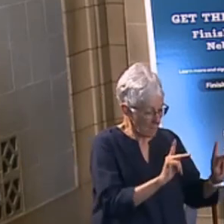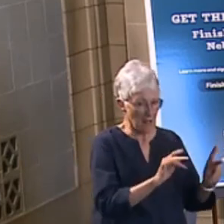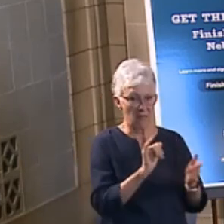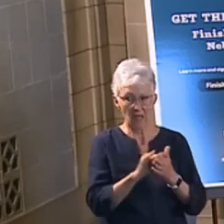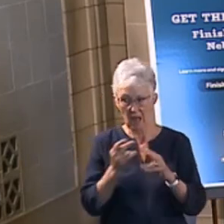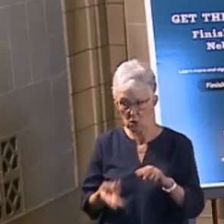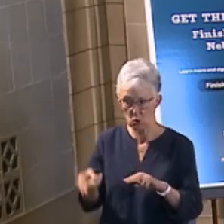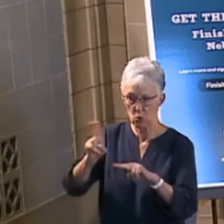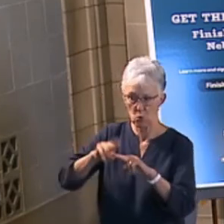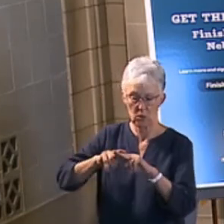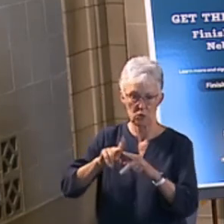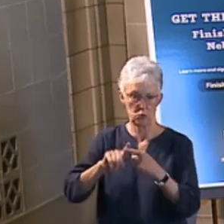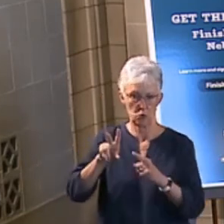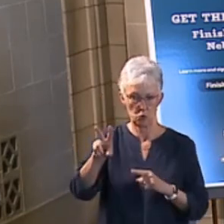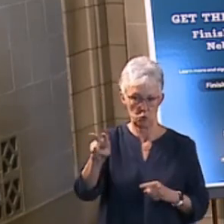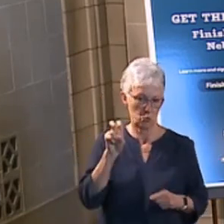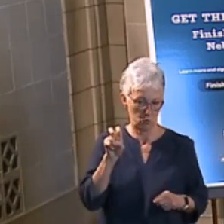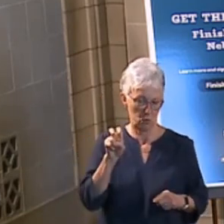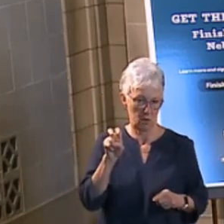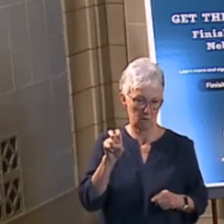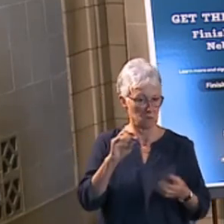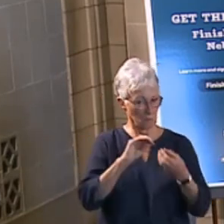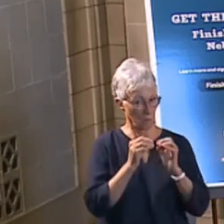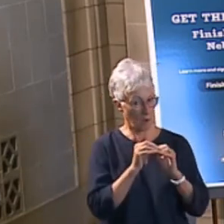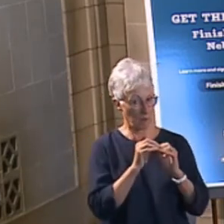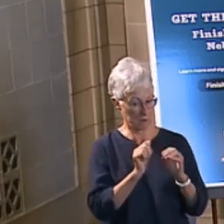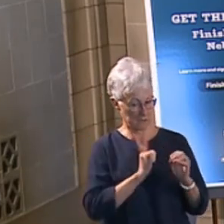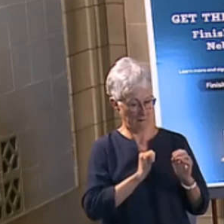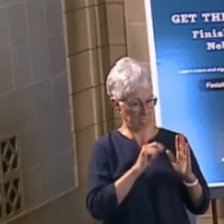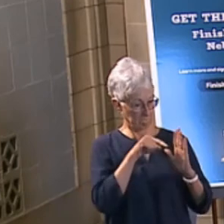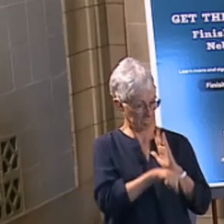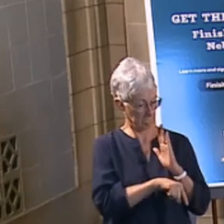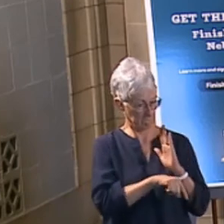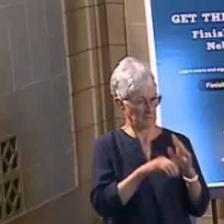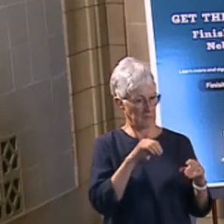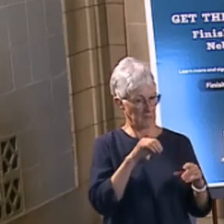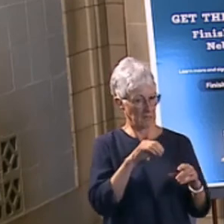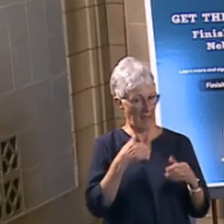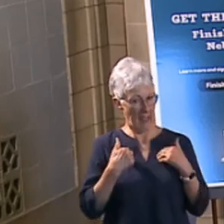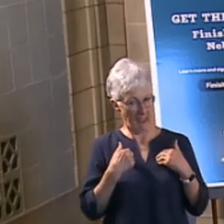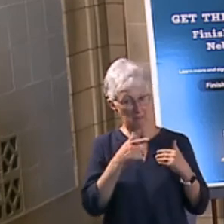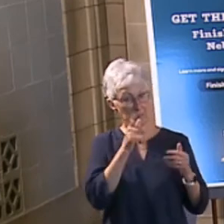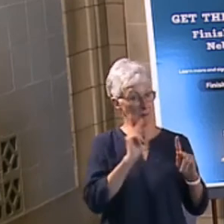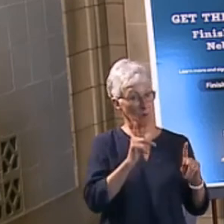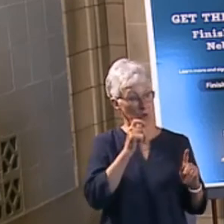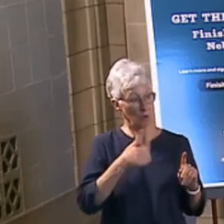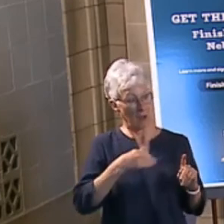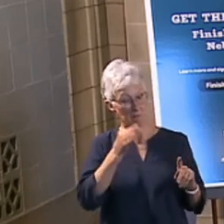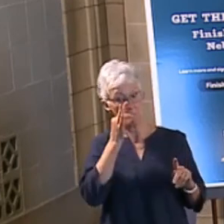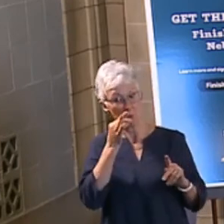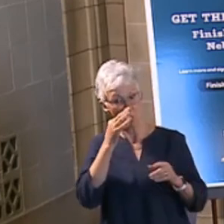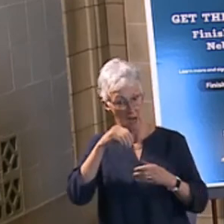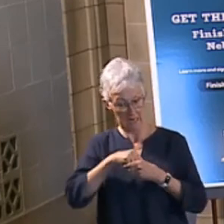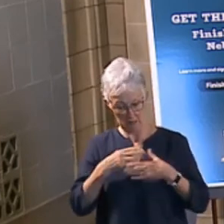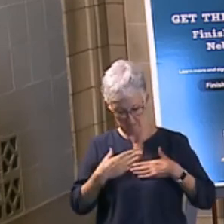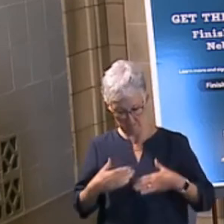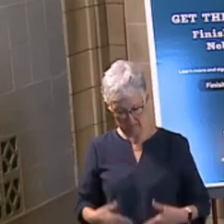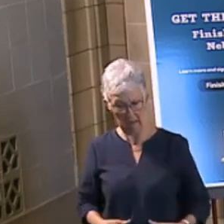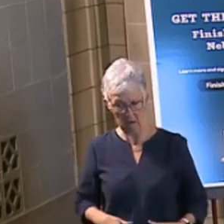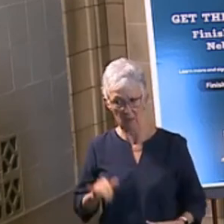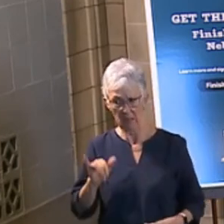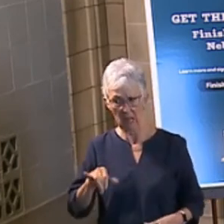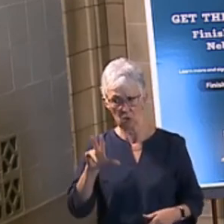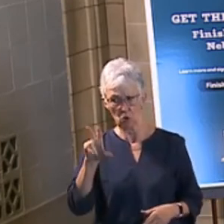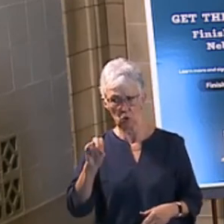We've seen that the number of suicides that have marijuana in the toxicology report go up to 30% of the suicides, where